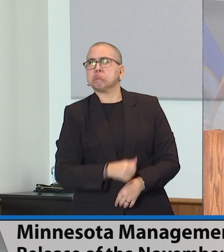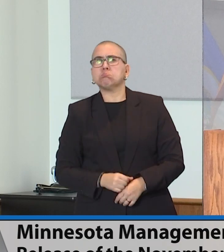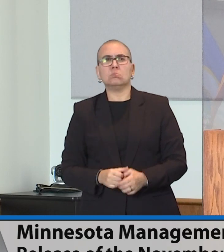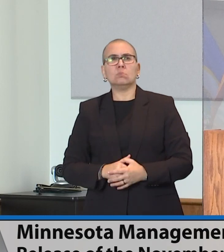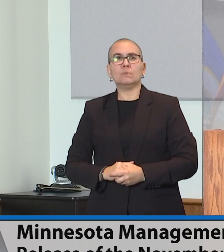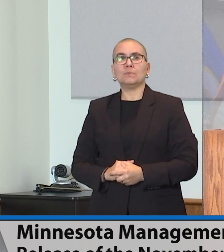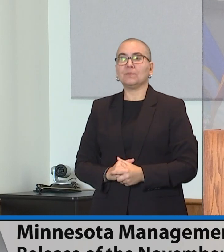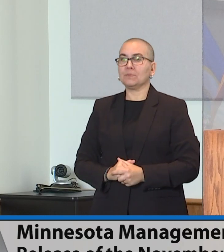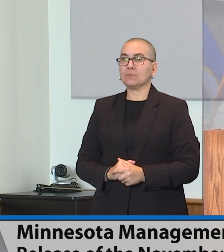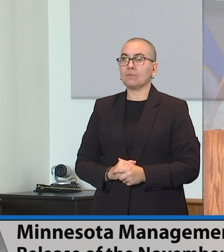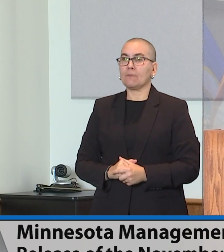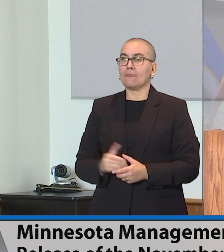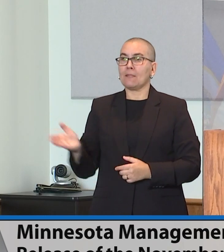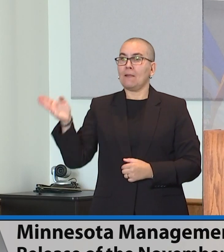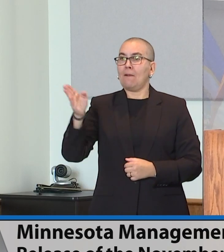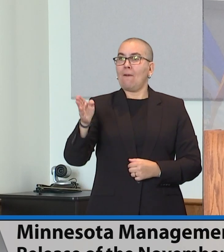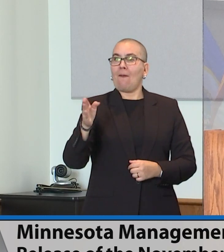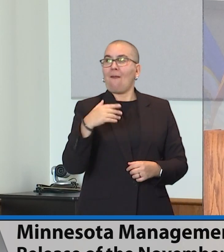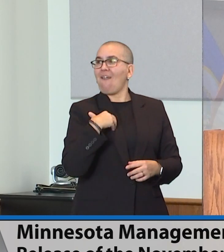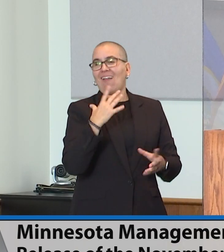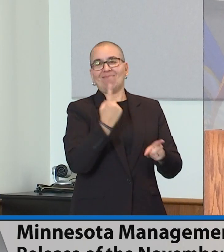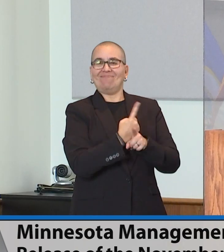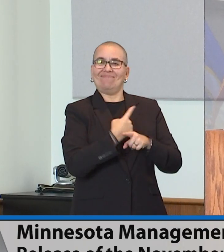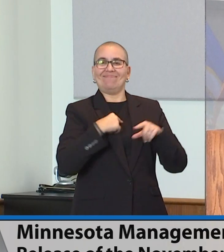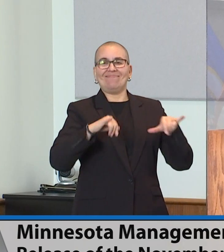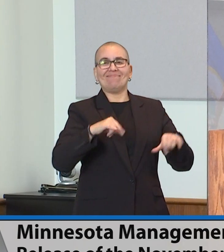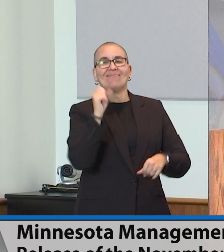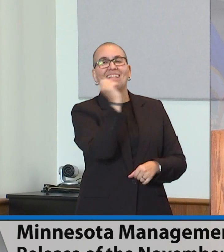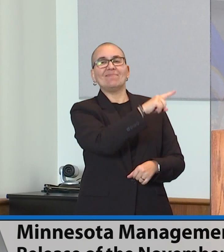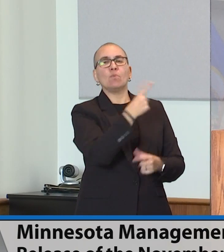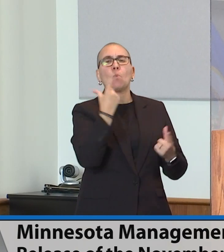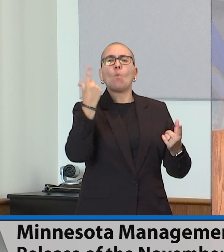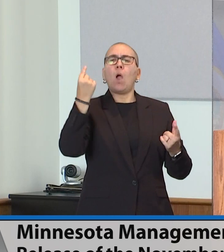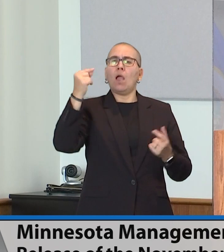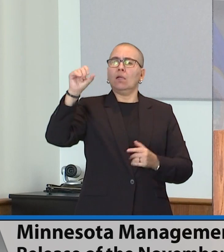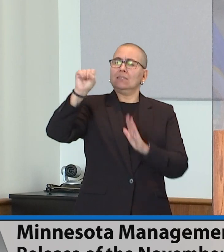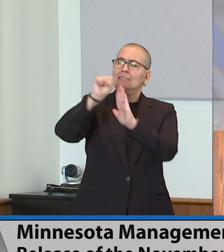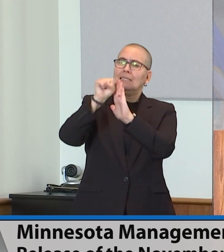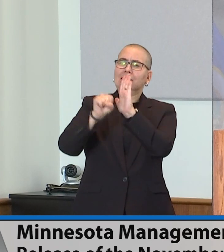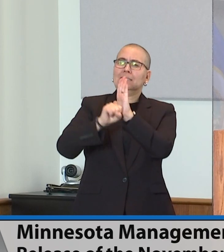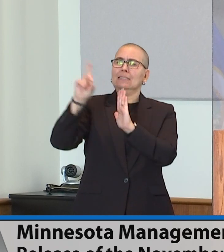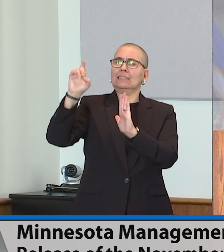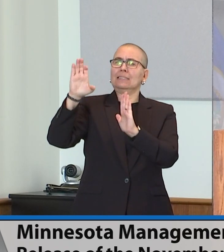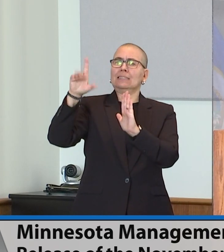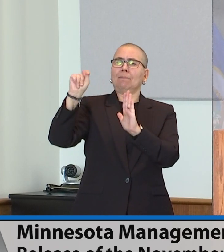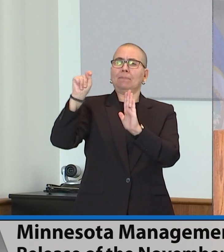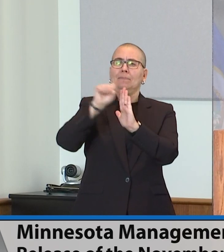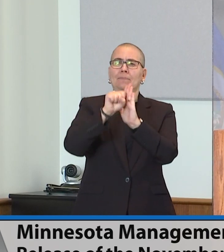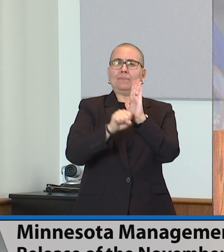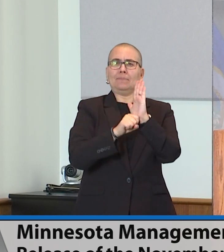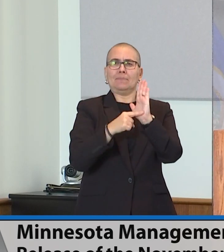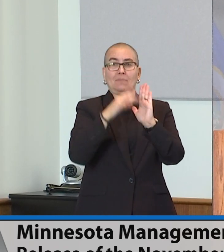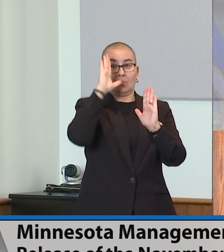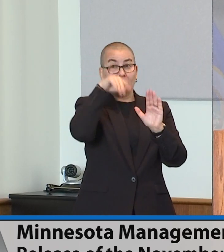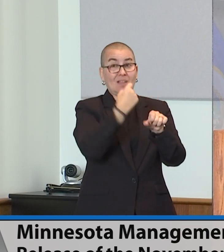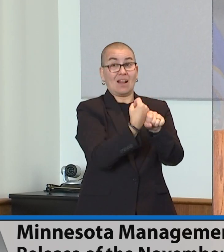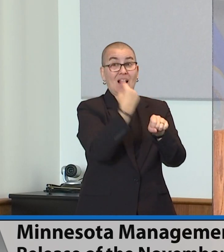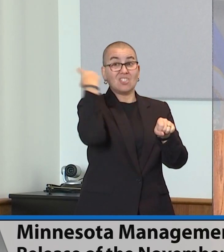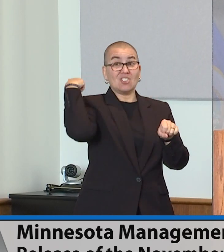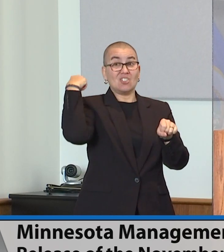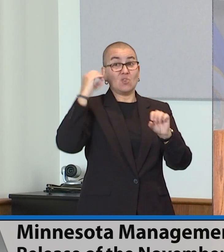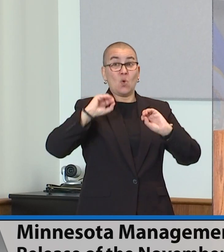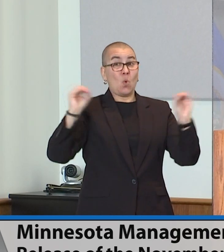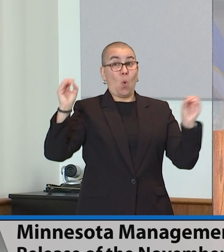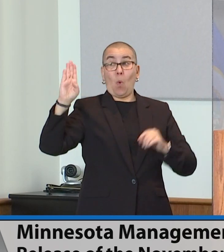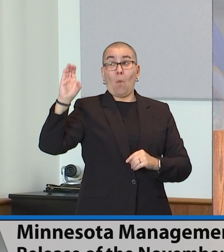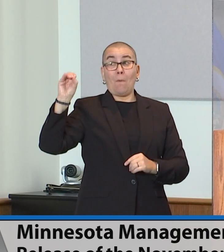standard question, what's our state debt capacity? And based on the fact that we didn't have a bonding bill last year, where are we at? The